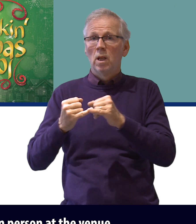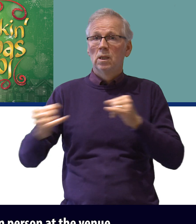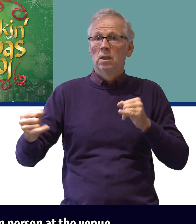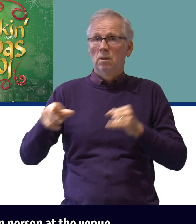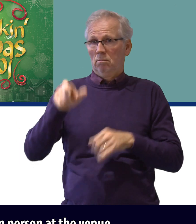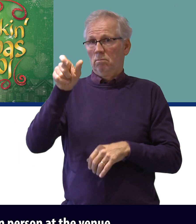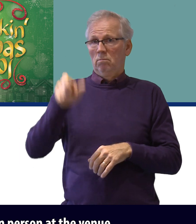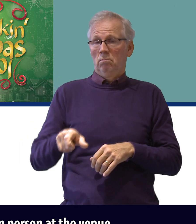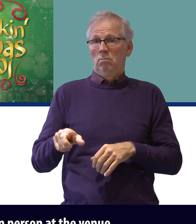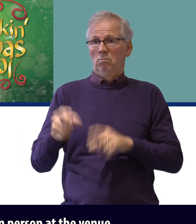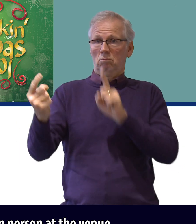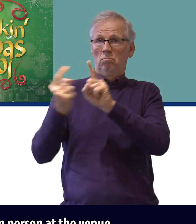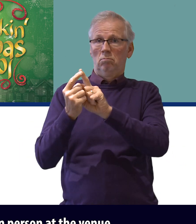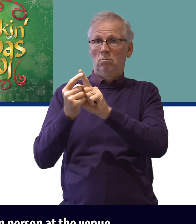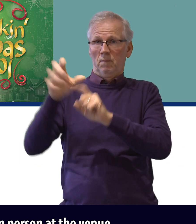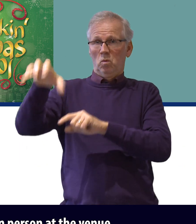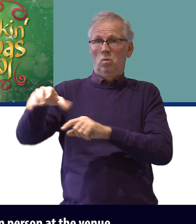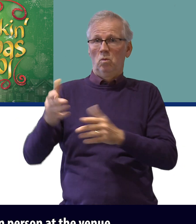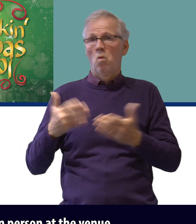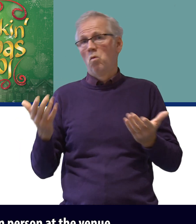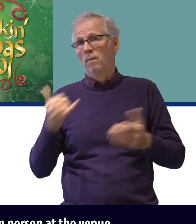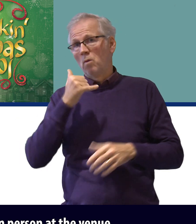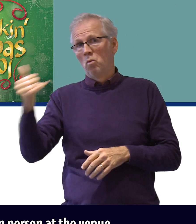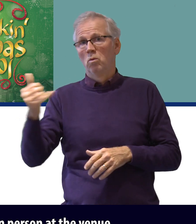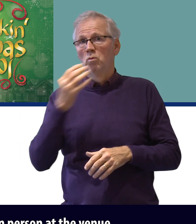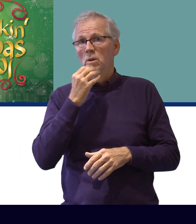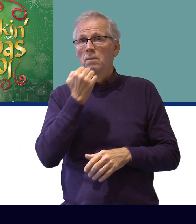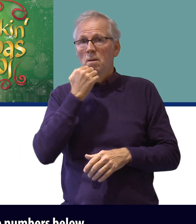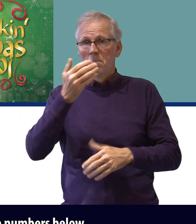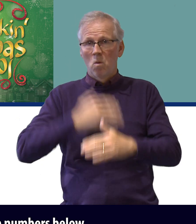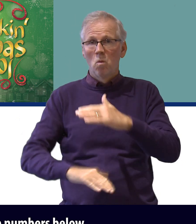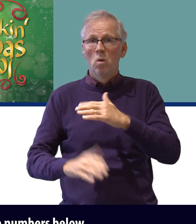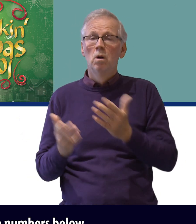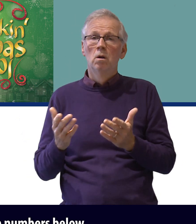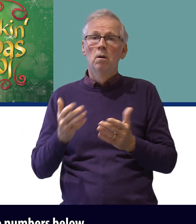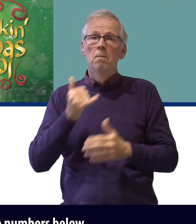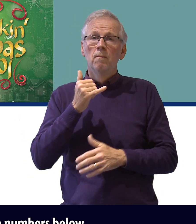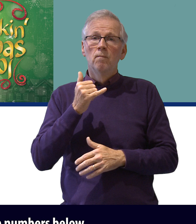You can buy tickets online in person at the venue or by phone using the numbers below